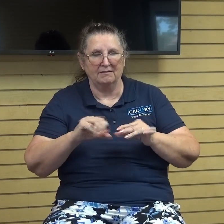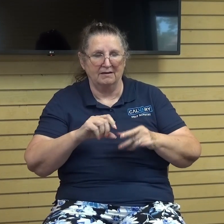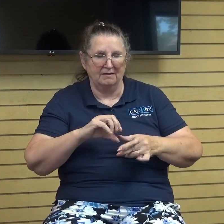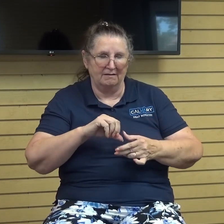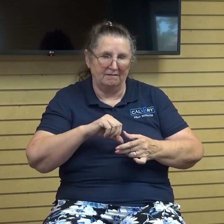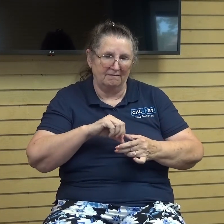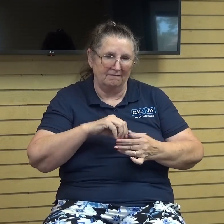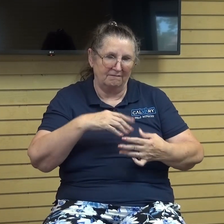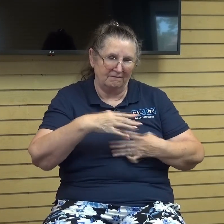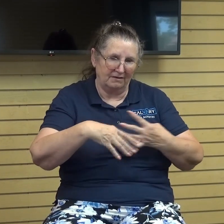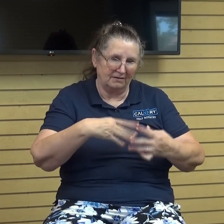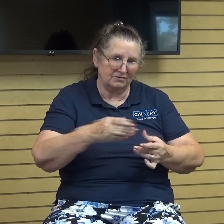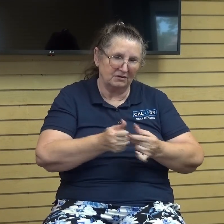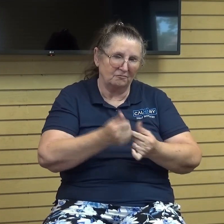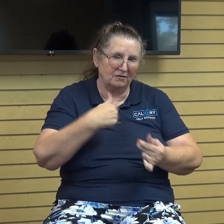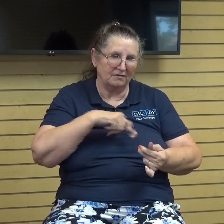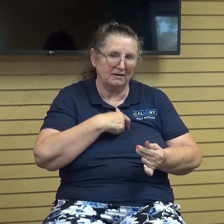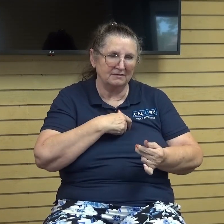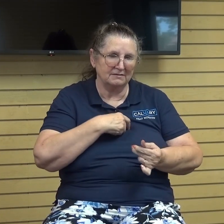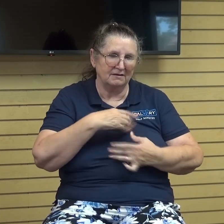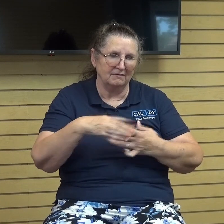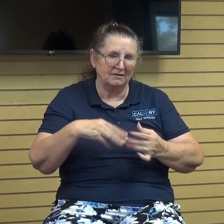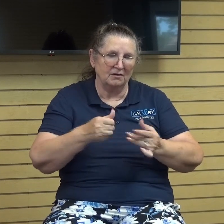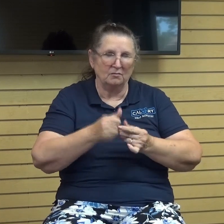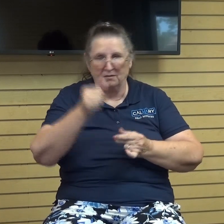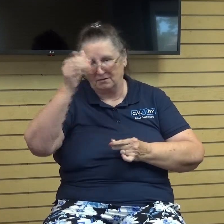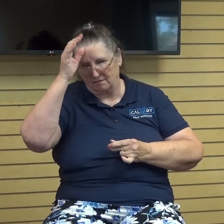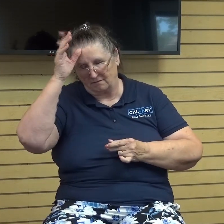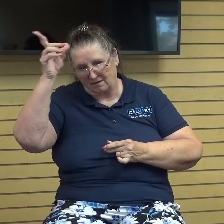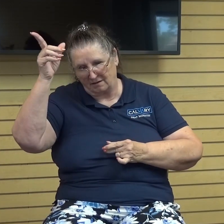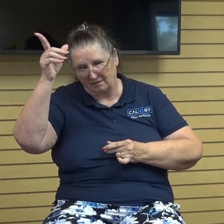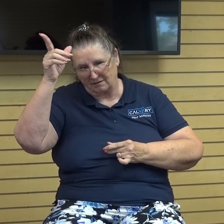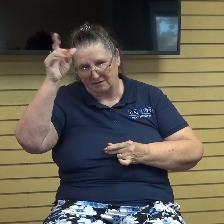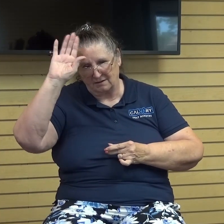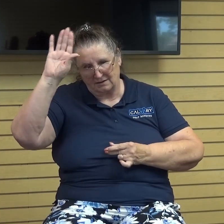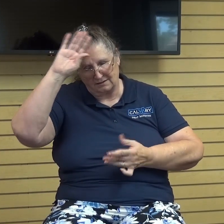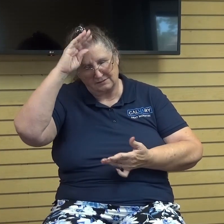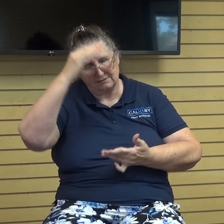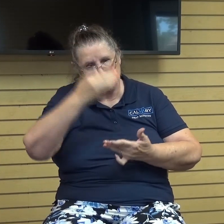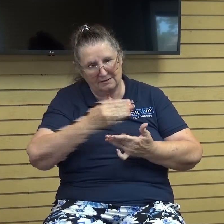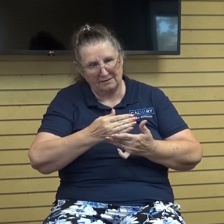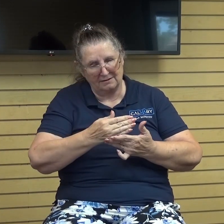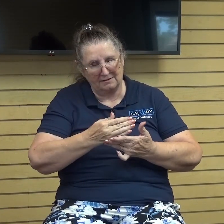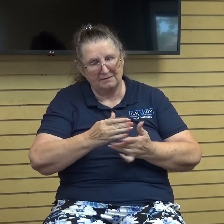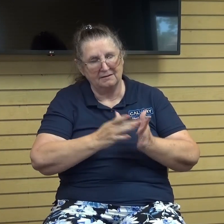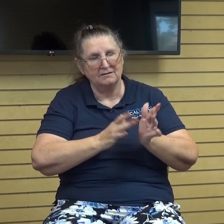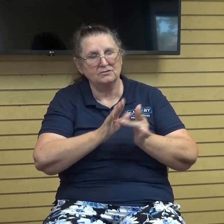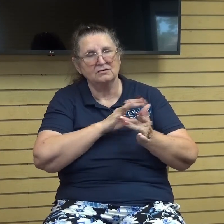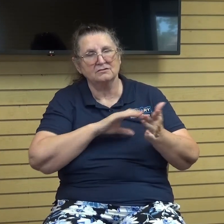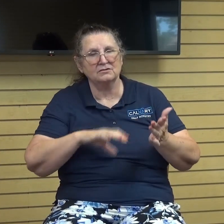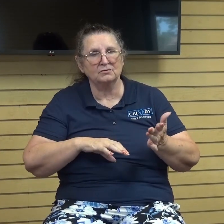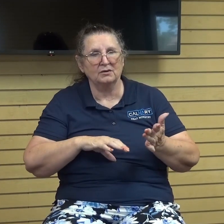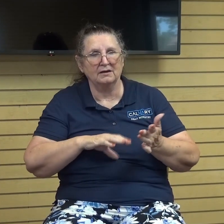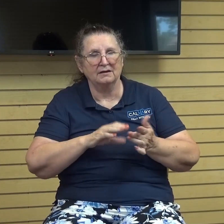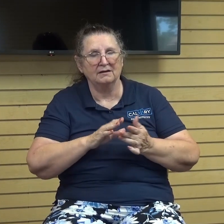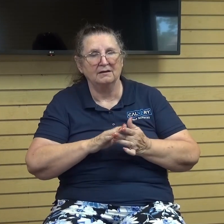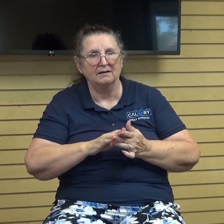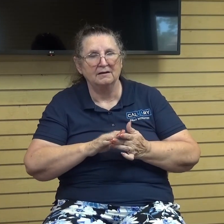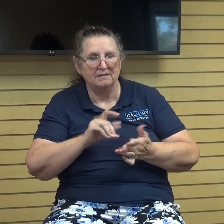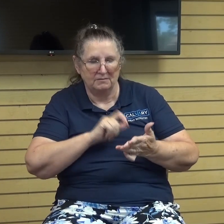and indeed our fellowship is with the father and with his son jesus christ and we are writing these things